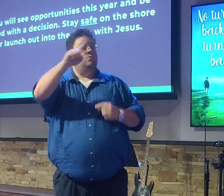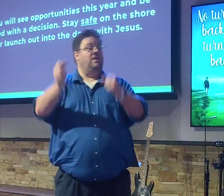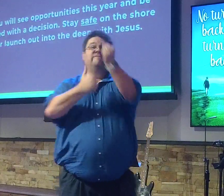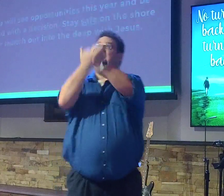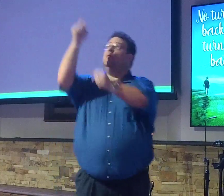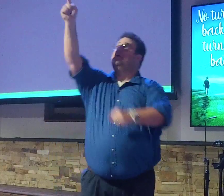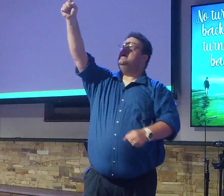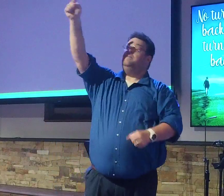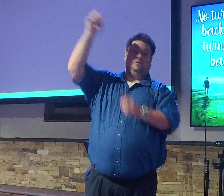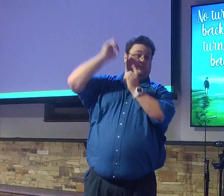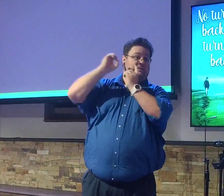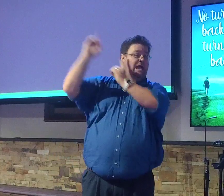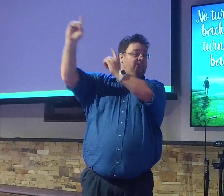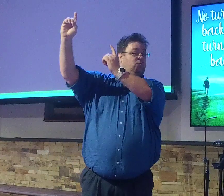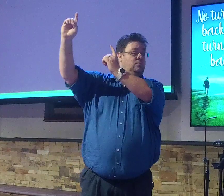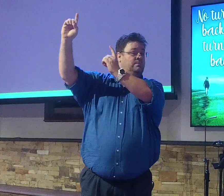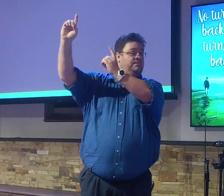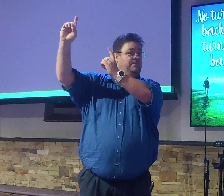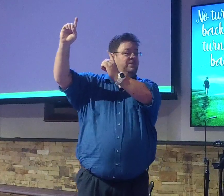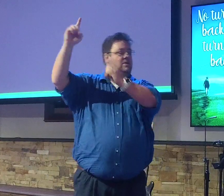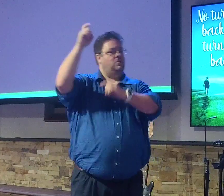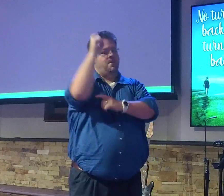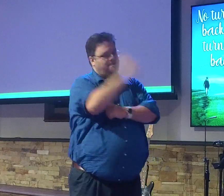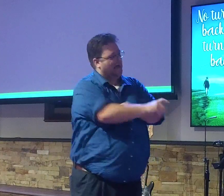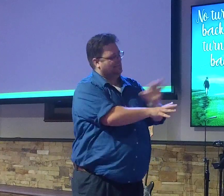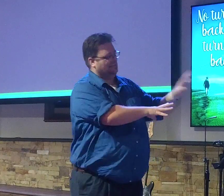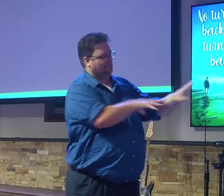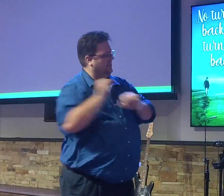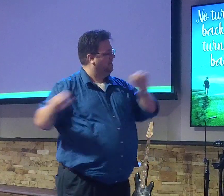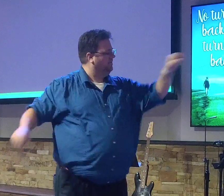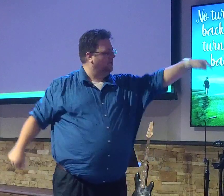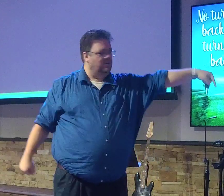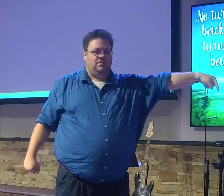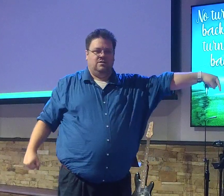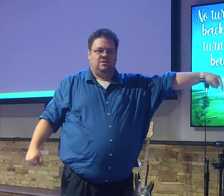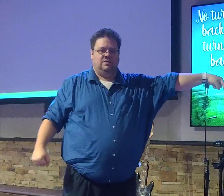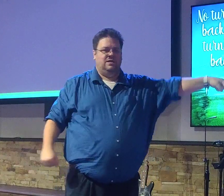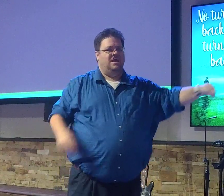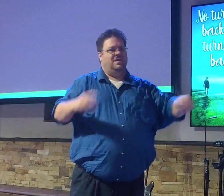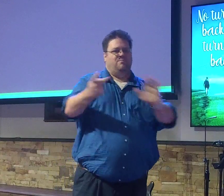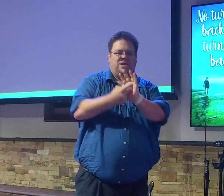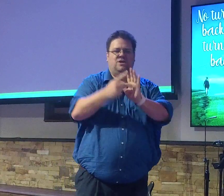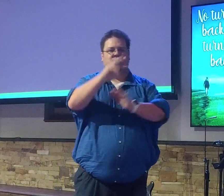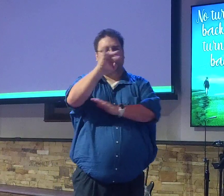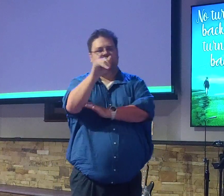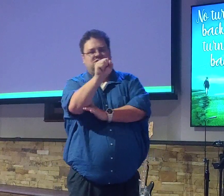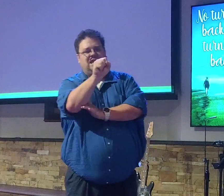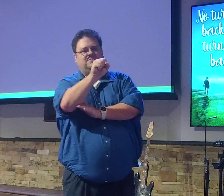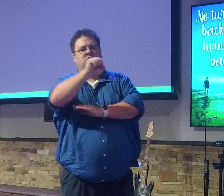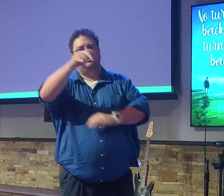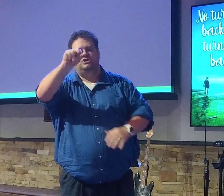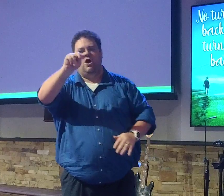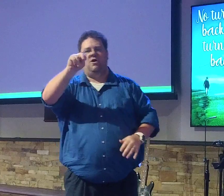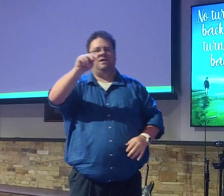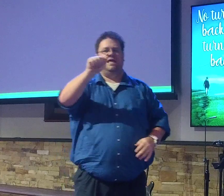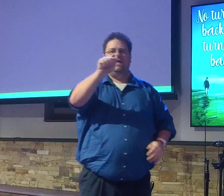it's a call to leave your comfort zone. You think it was comfortable? Peter, James, John, Andrew, all they'd ever known was fishing.